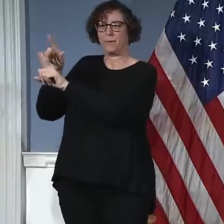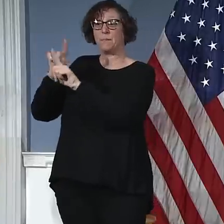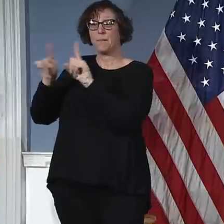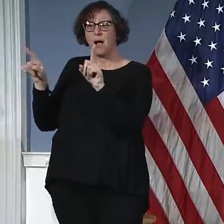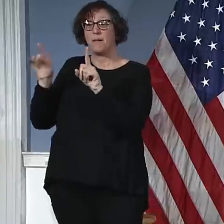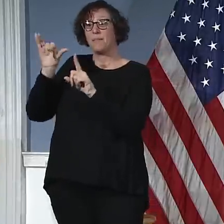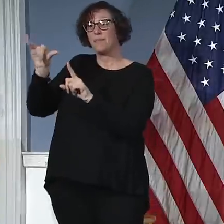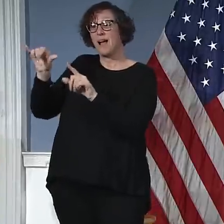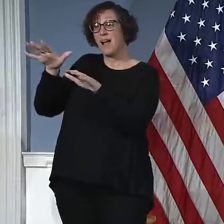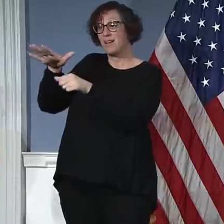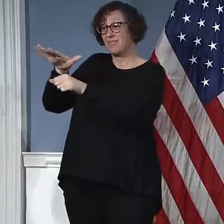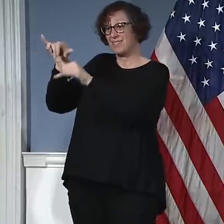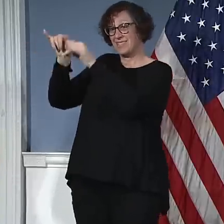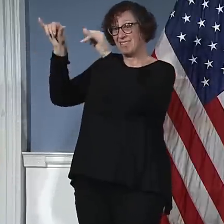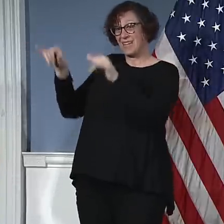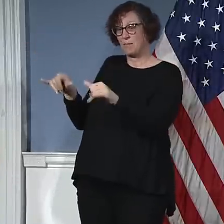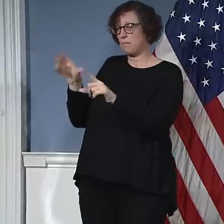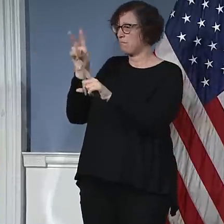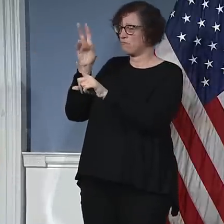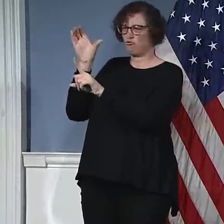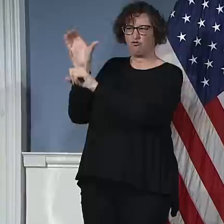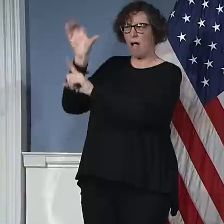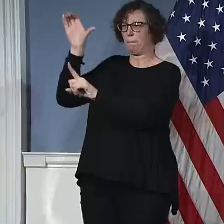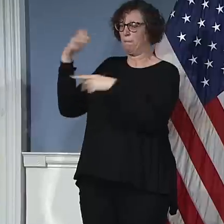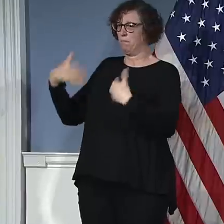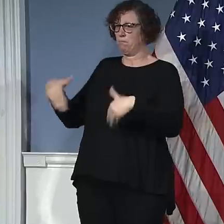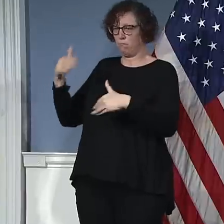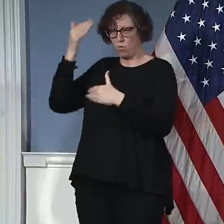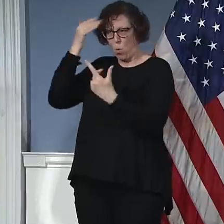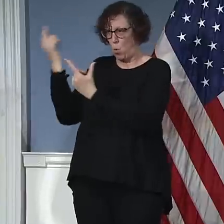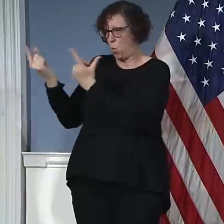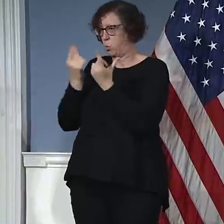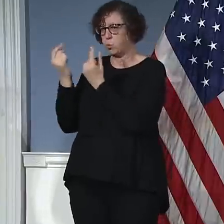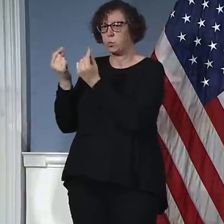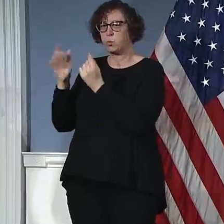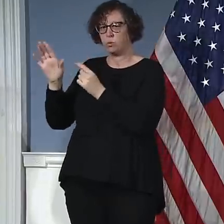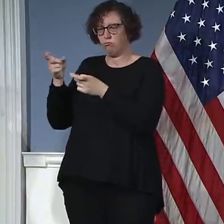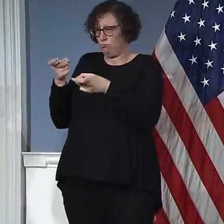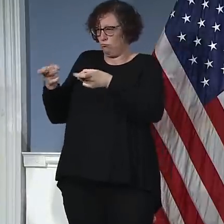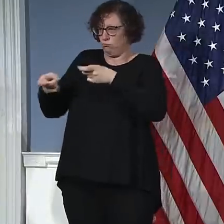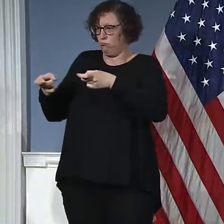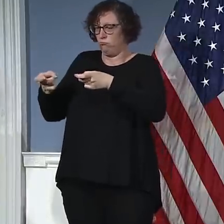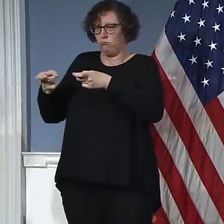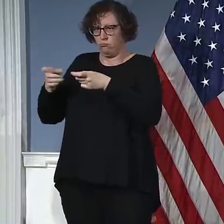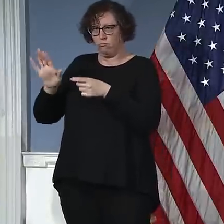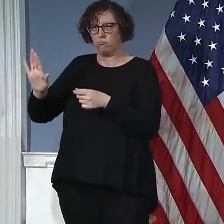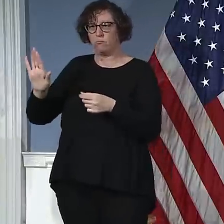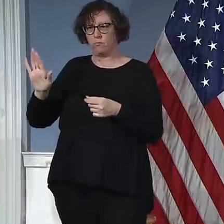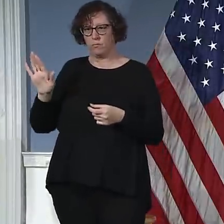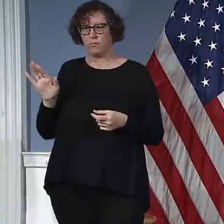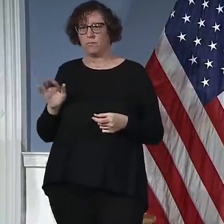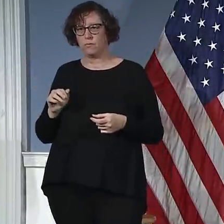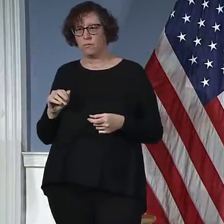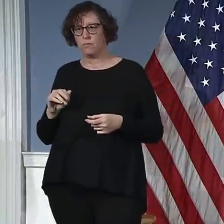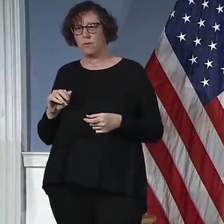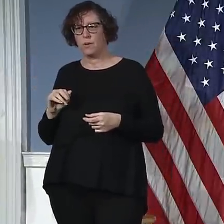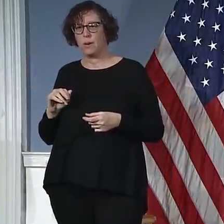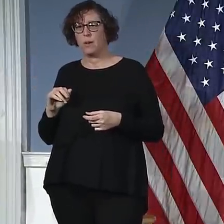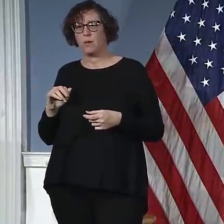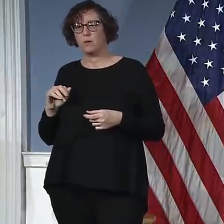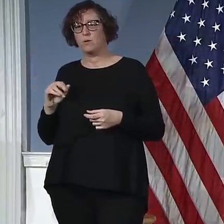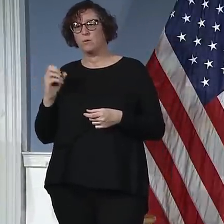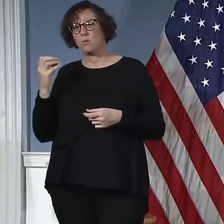over there. That would be wonderful. But I think what I've learned from the doctors is that's not the way healthcare works. If someone's in an emergency